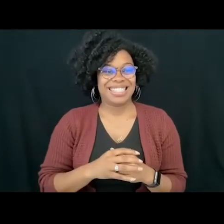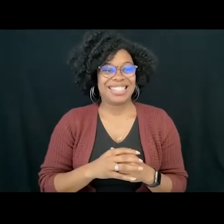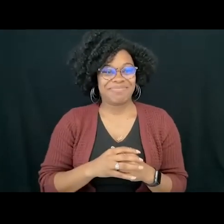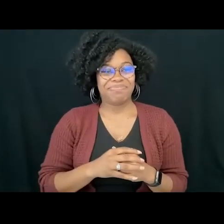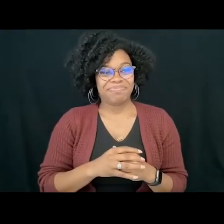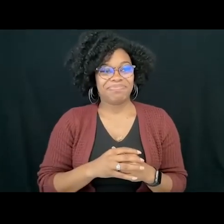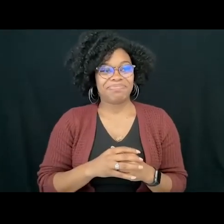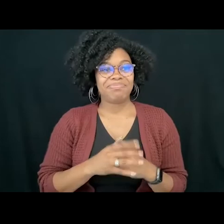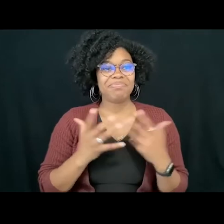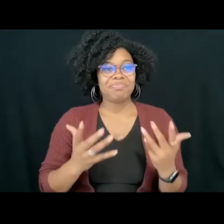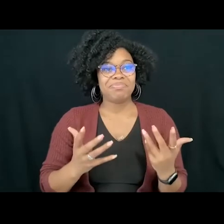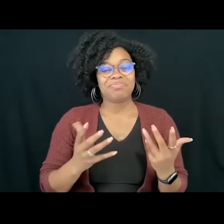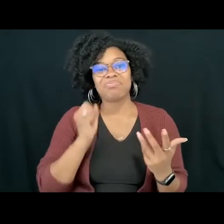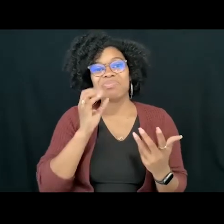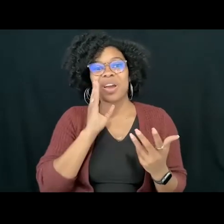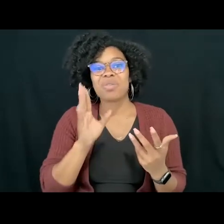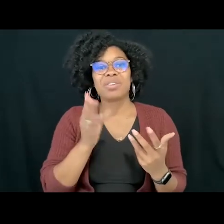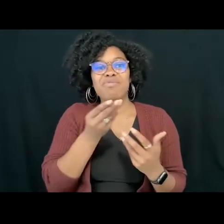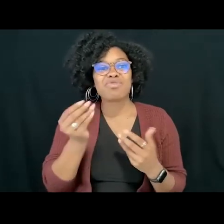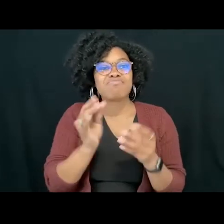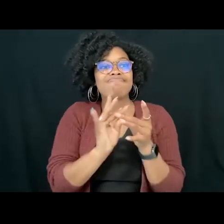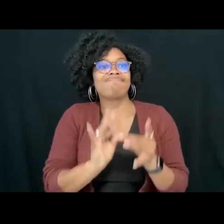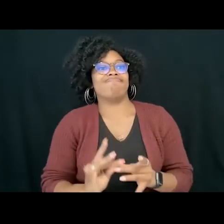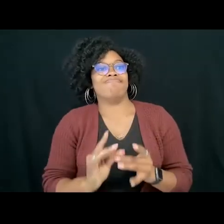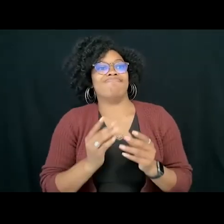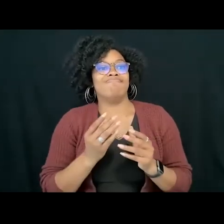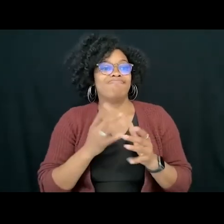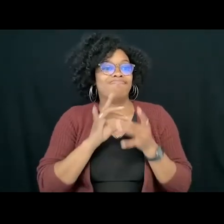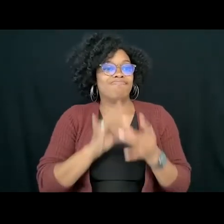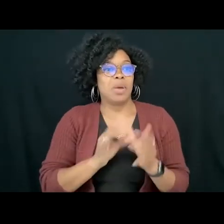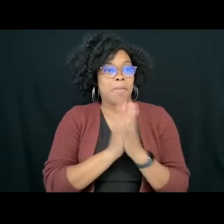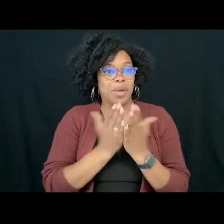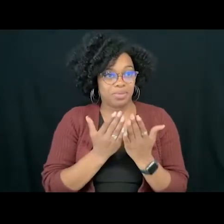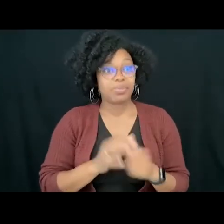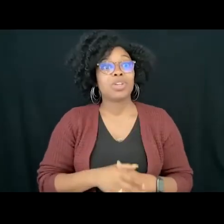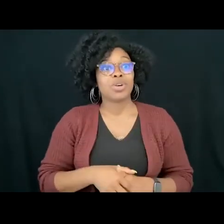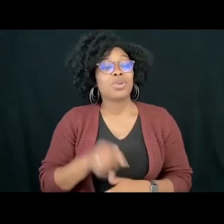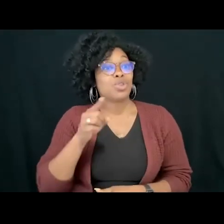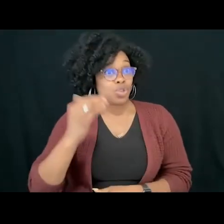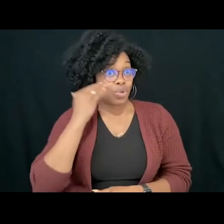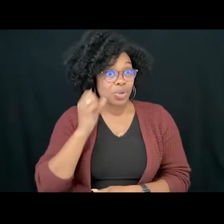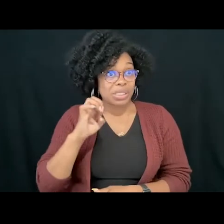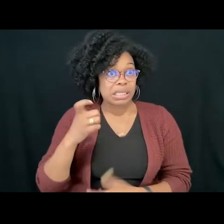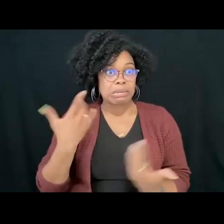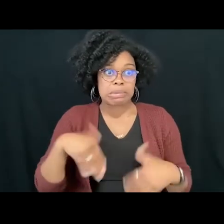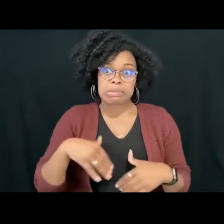So, I'll just say a few quick things about the book. So, you know, sex took us seven years to make. And during that time,